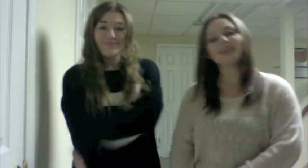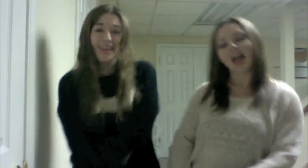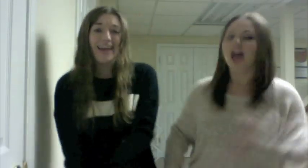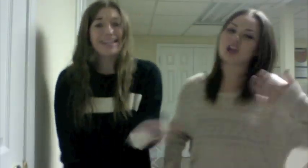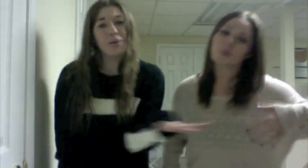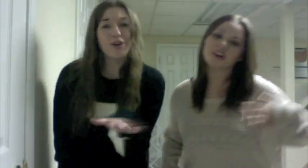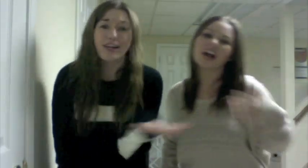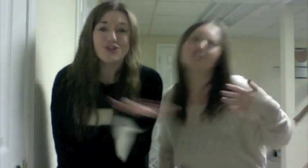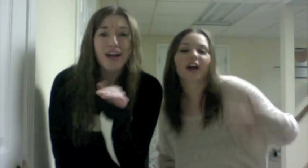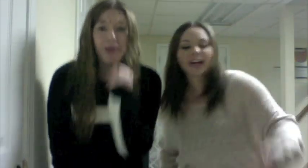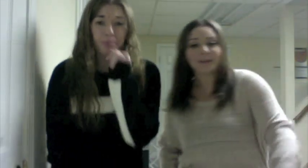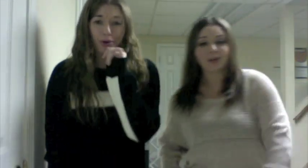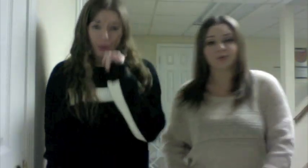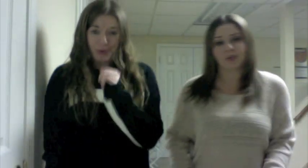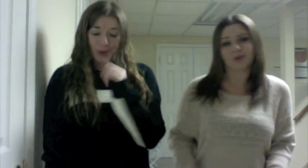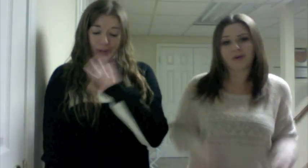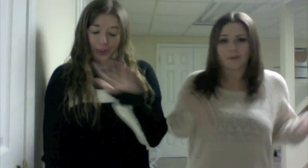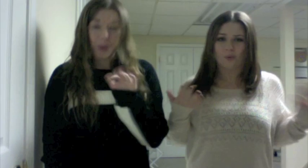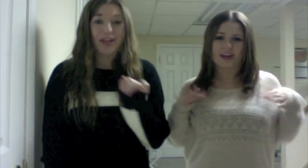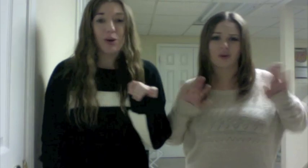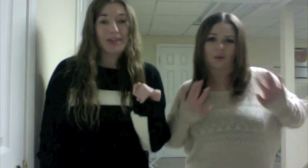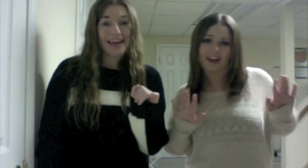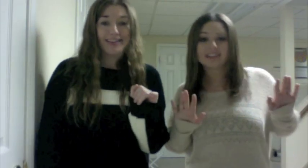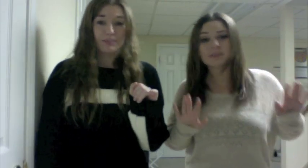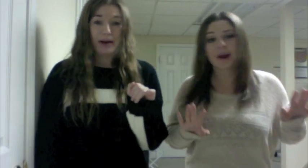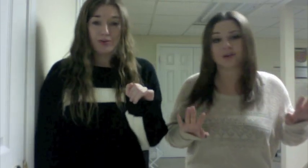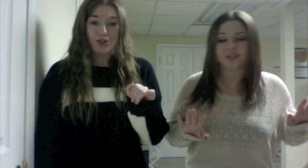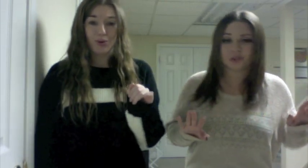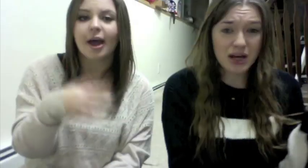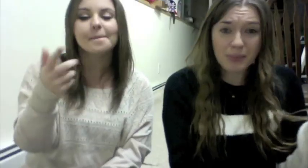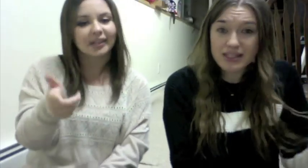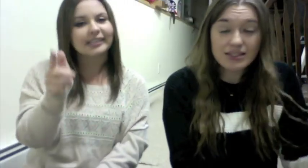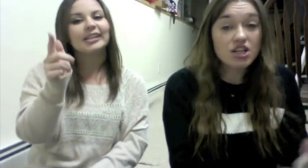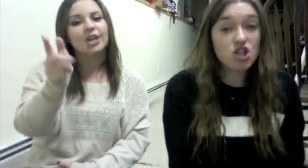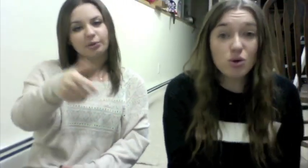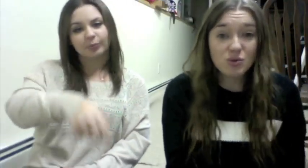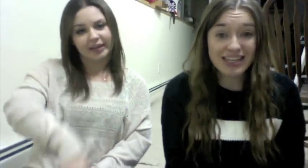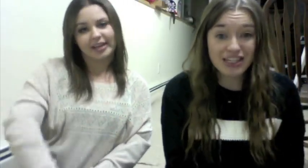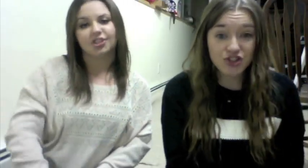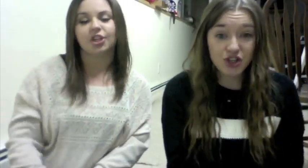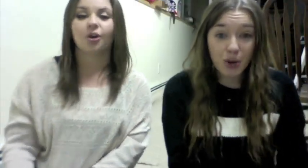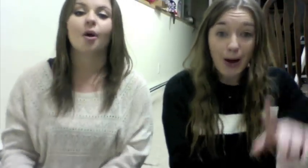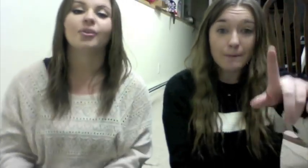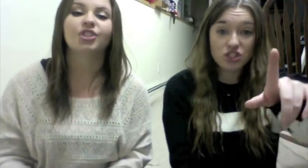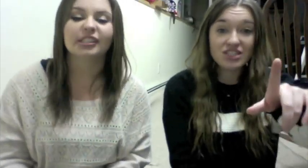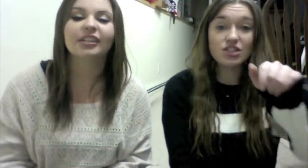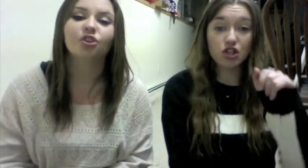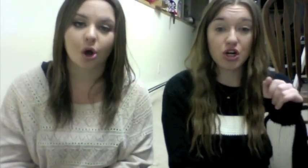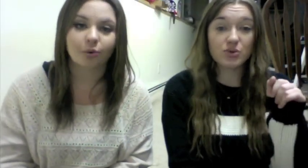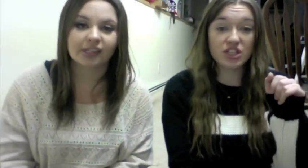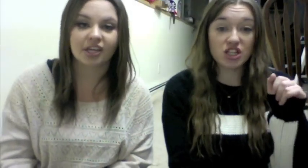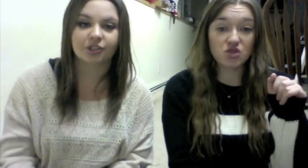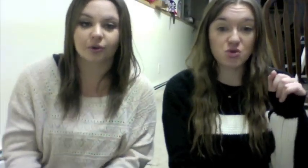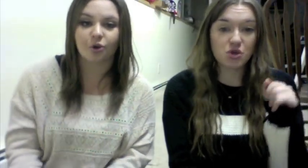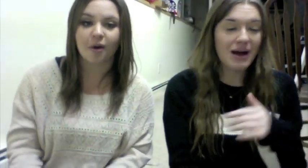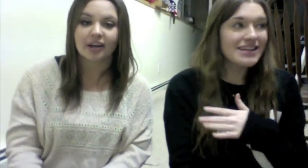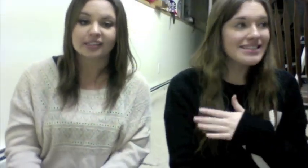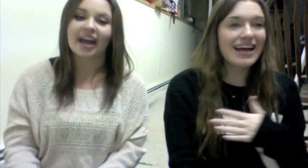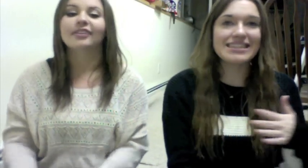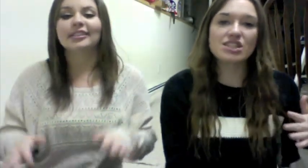Now we're not trying to be rude, but we don't like this Barrow dude. Melissa knows what he can do, but she still goes in his room. Stiles